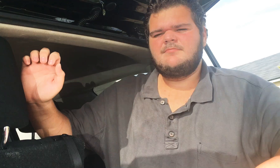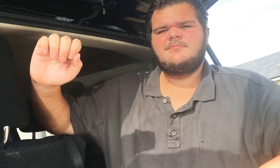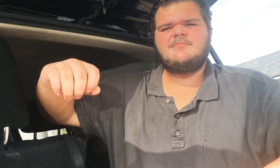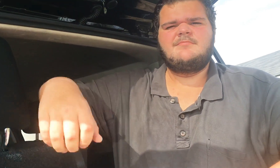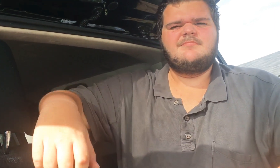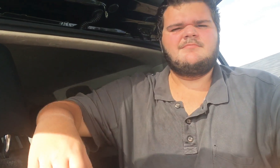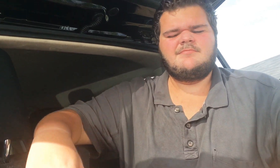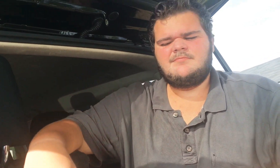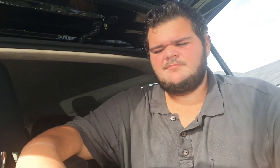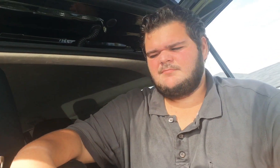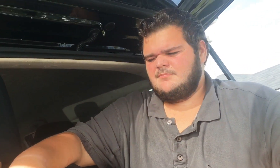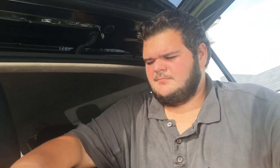Let's